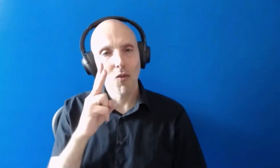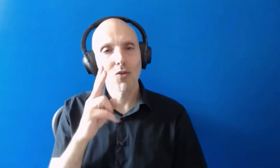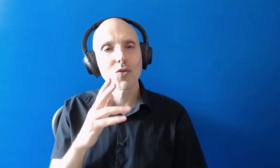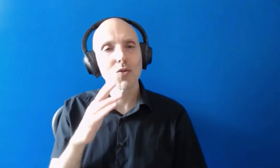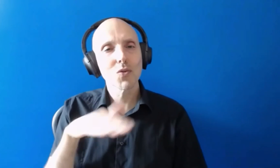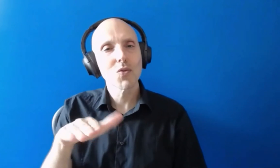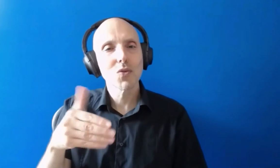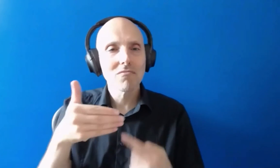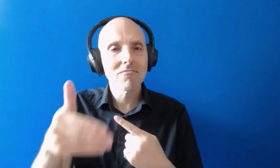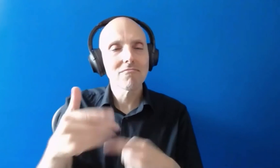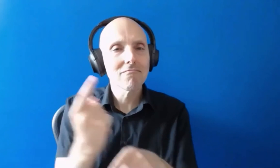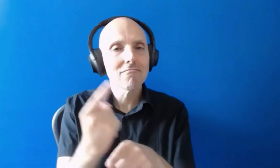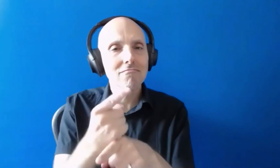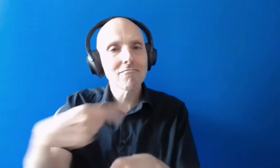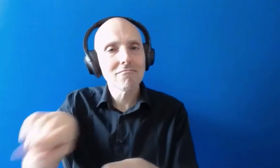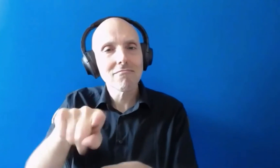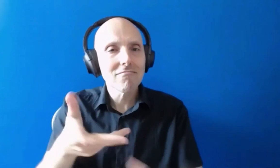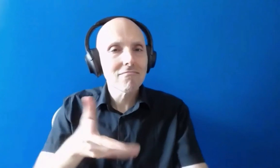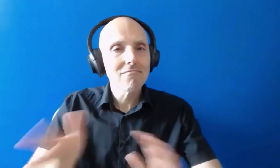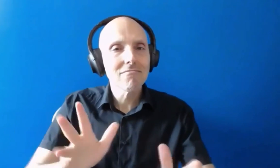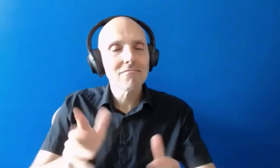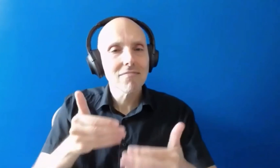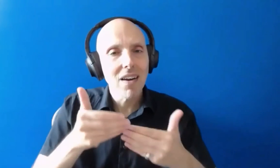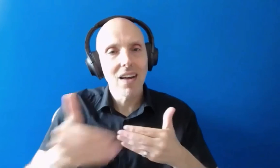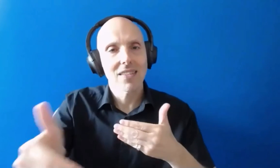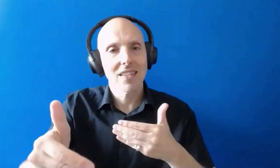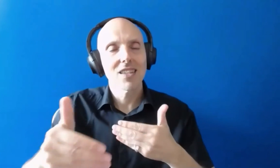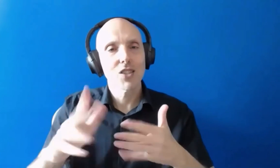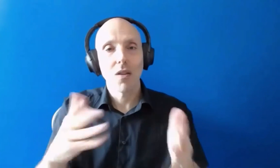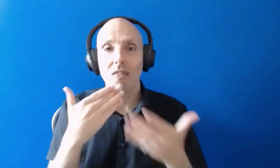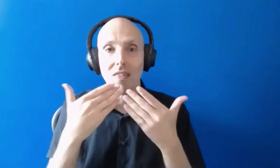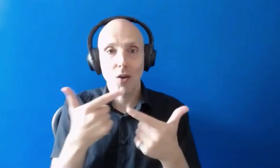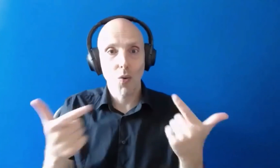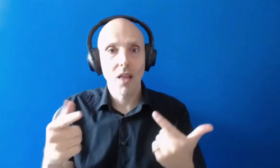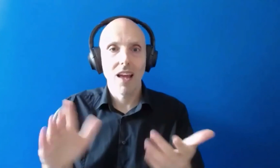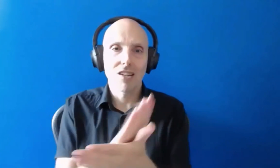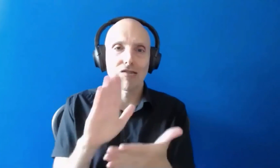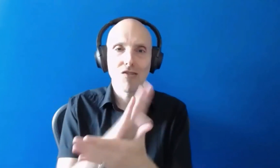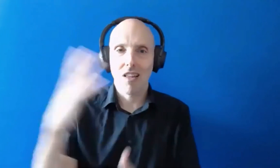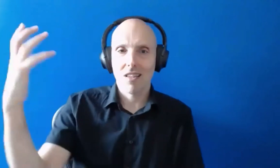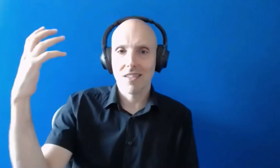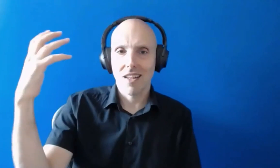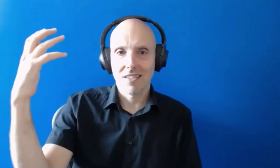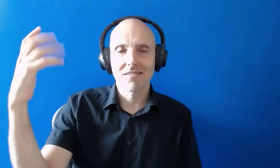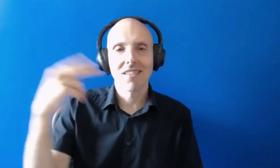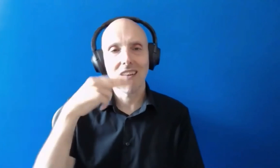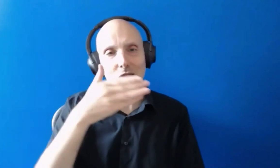many many of you um later after this event so thank you so much and enjoy the sunshine and the afternoon